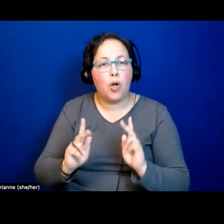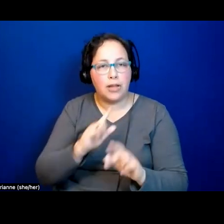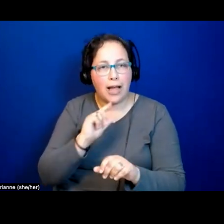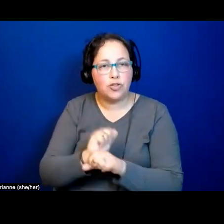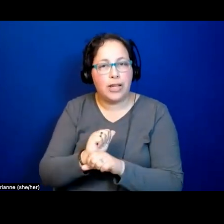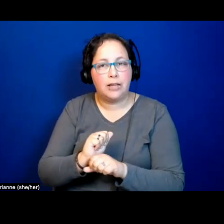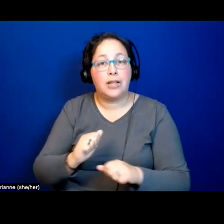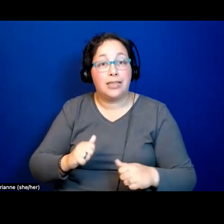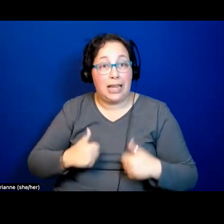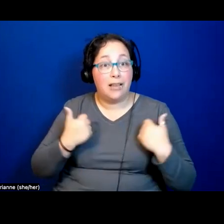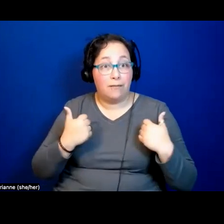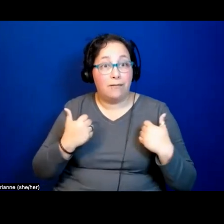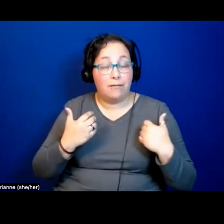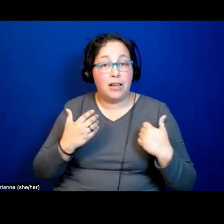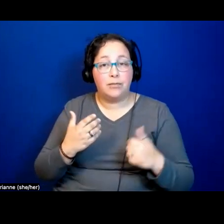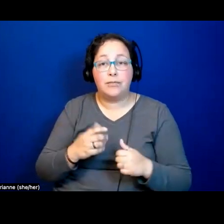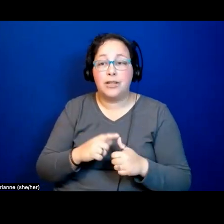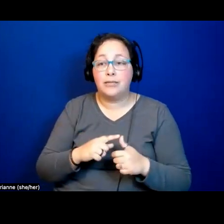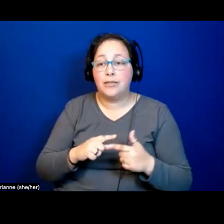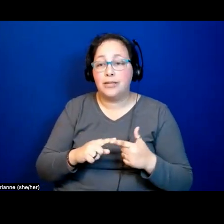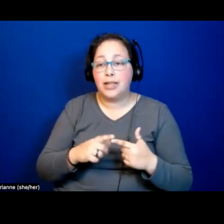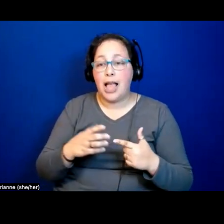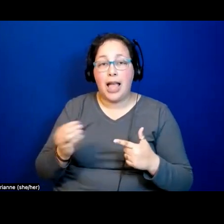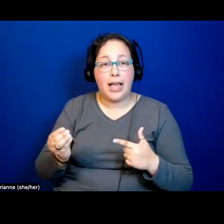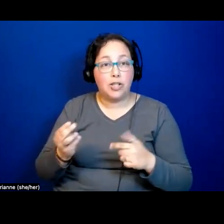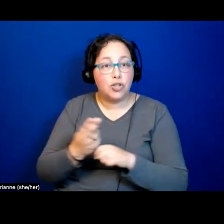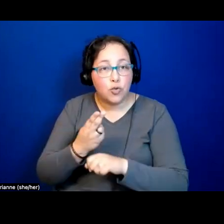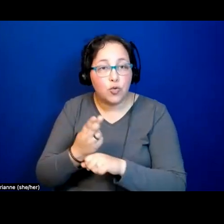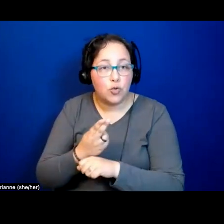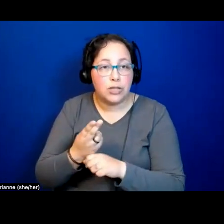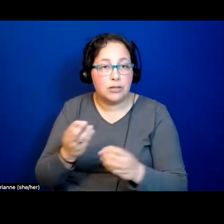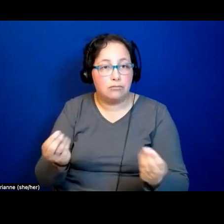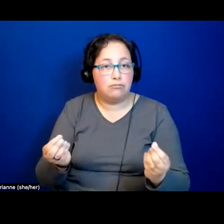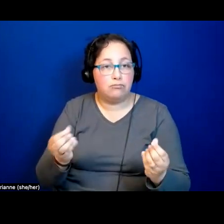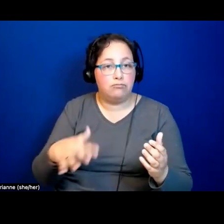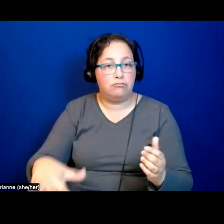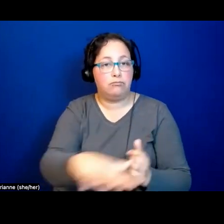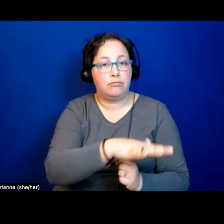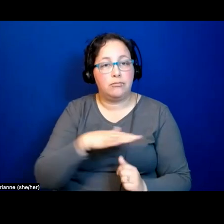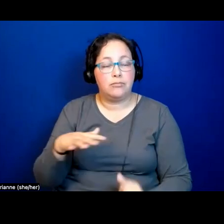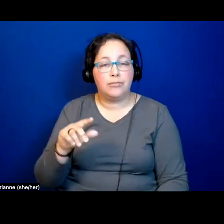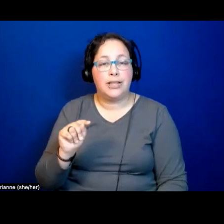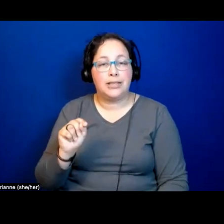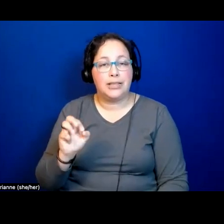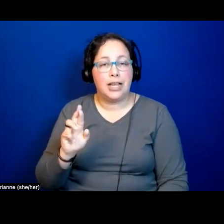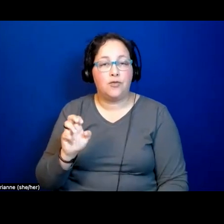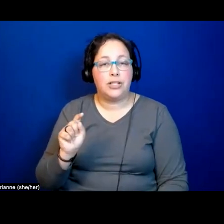and reside within the territories which are governed by